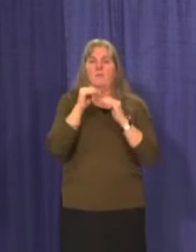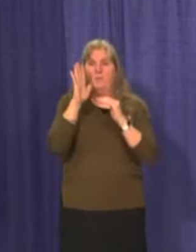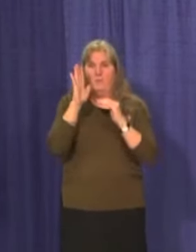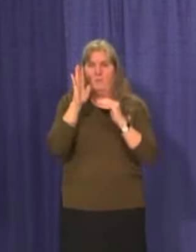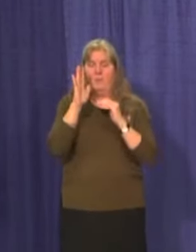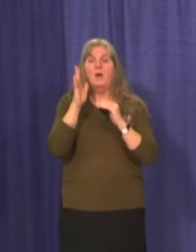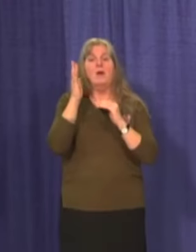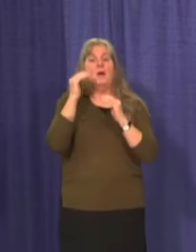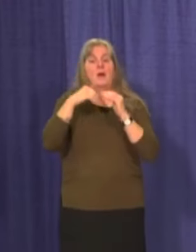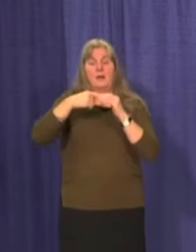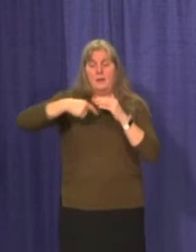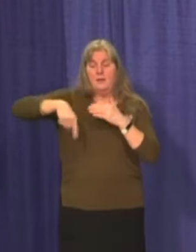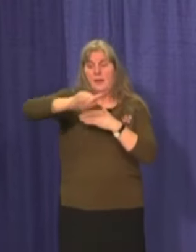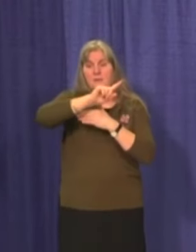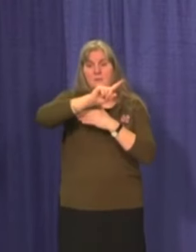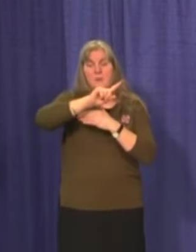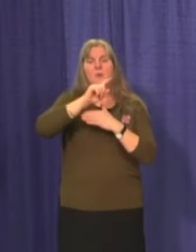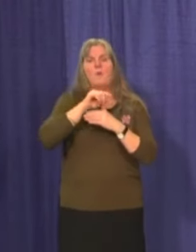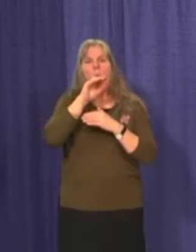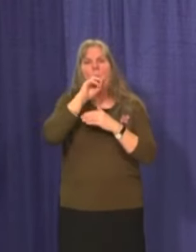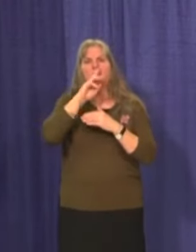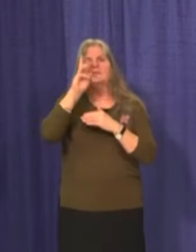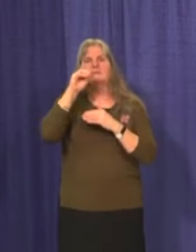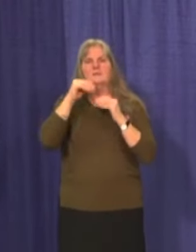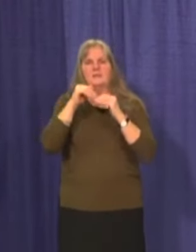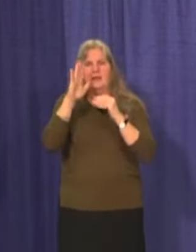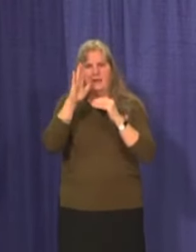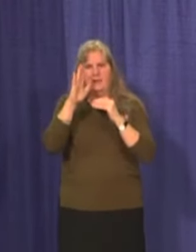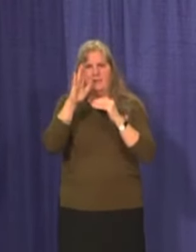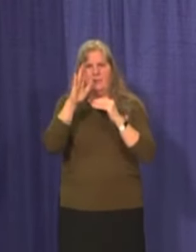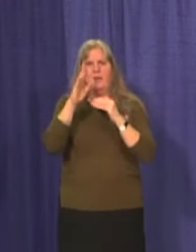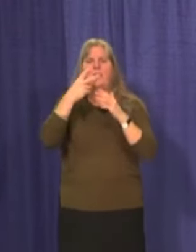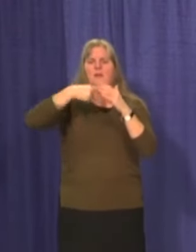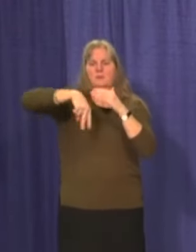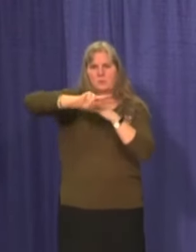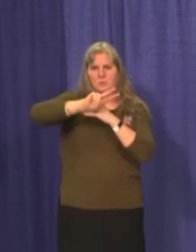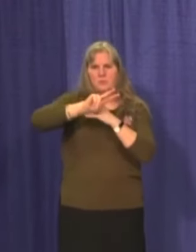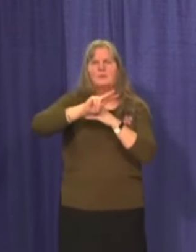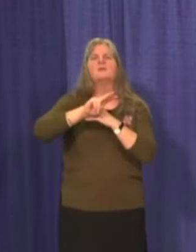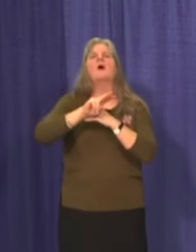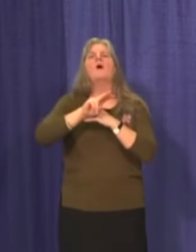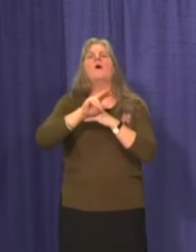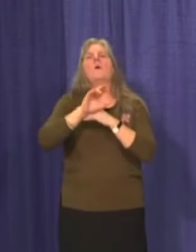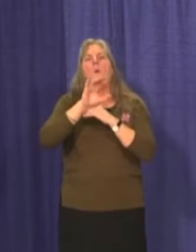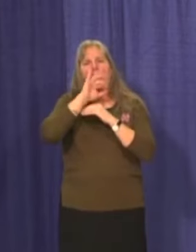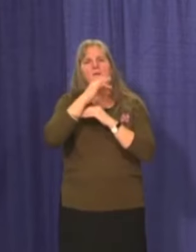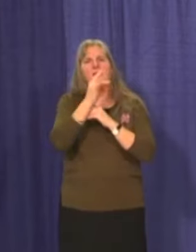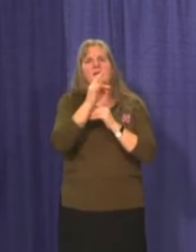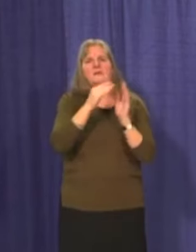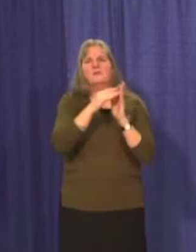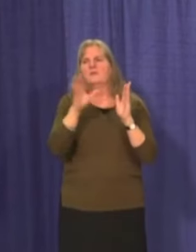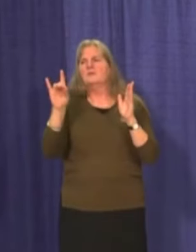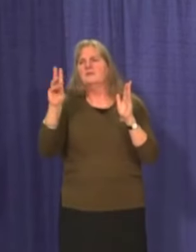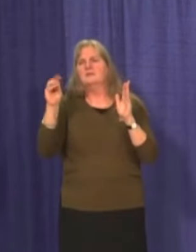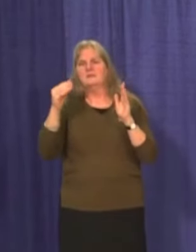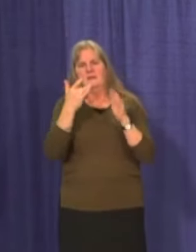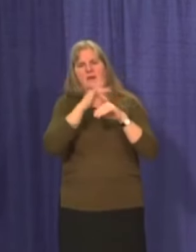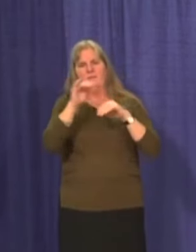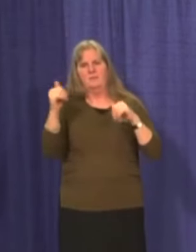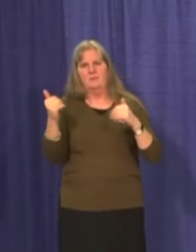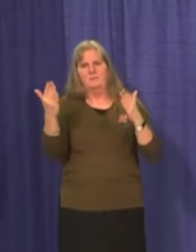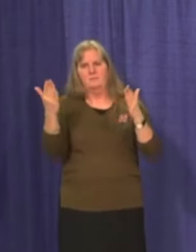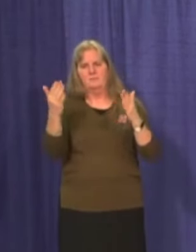next week will be 60 years and up with the general public clinics after that. And just a point,